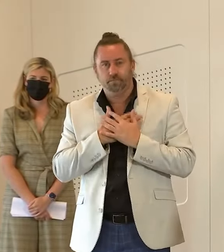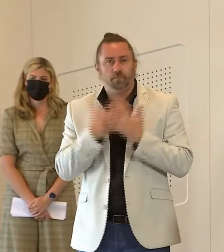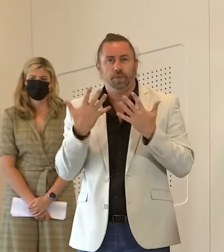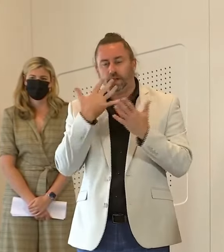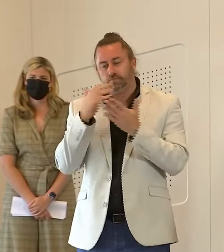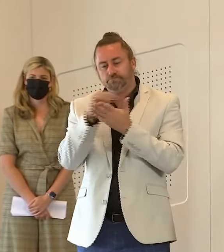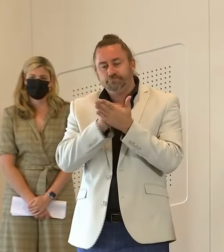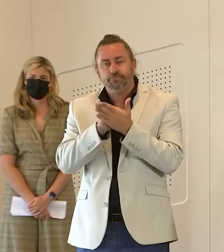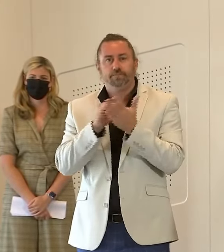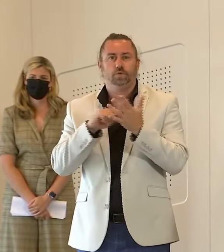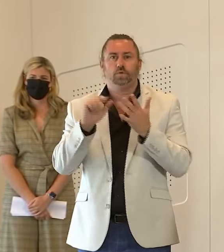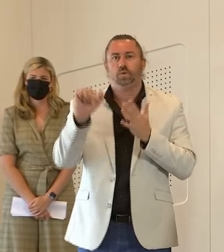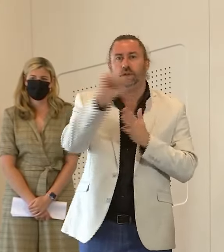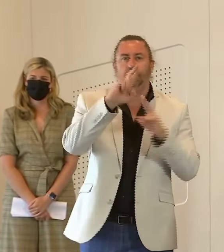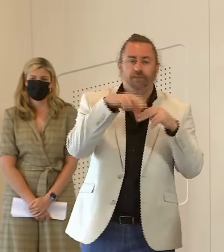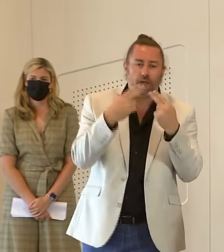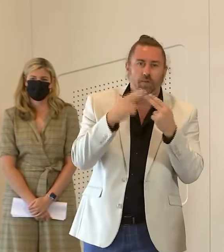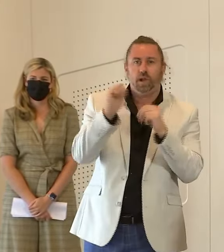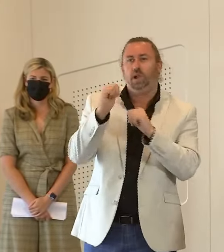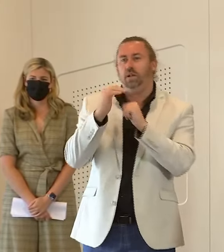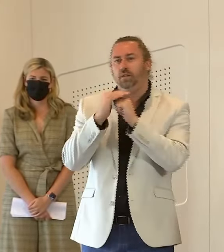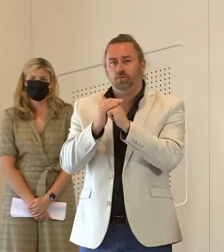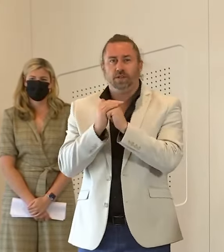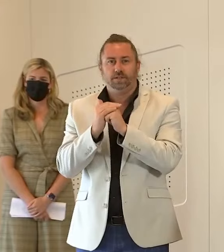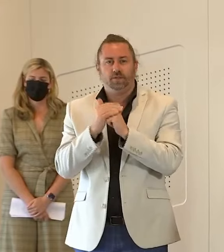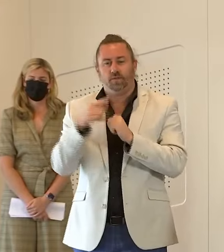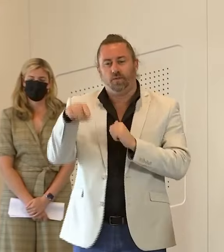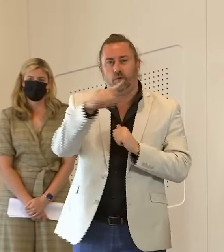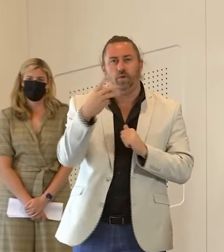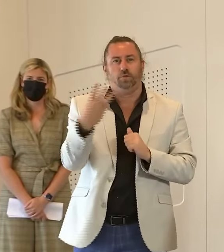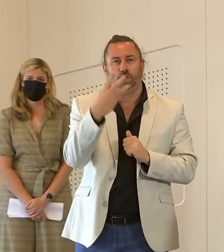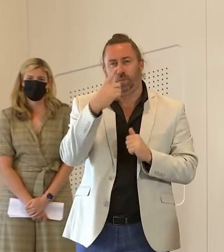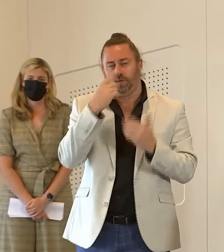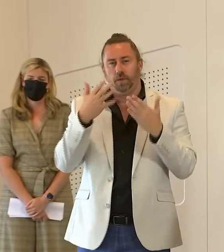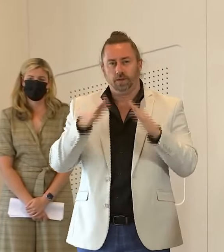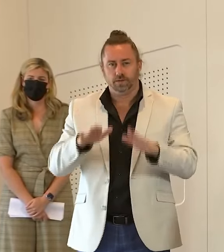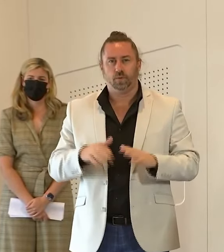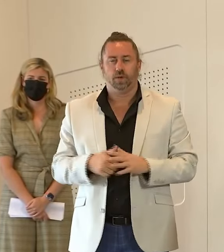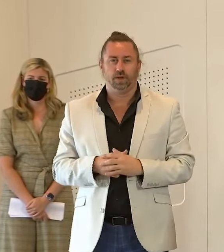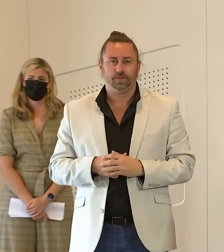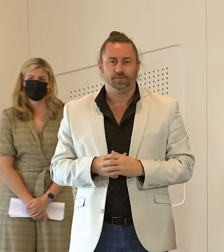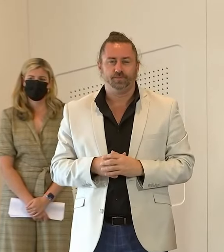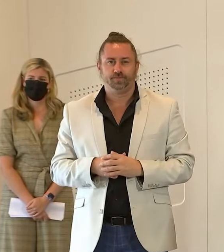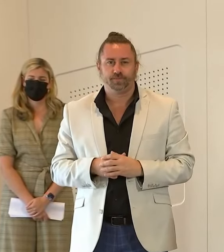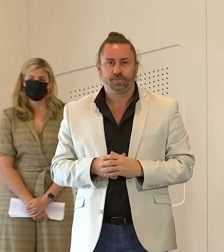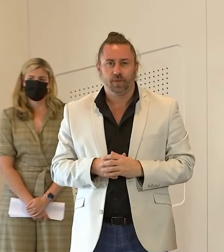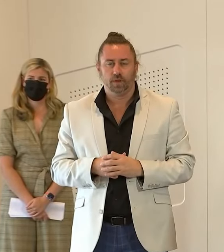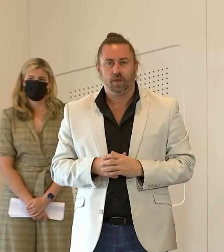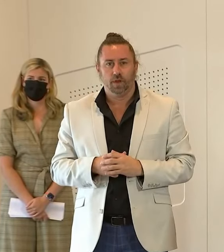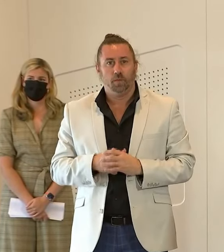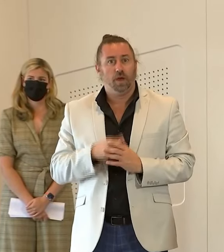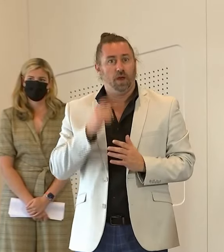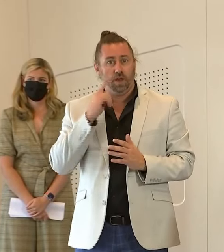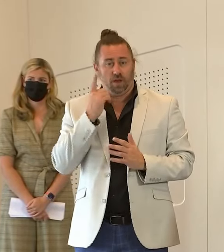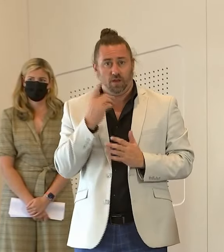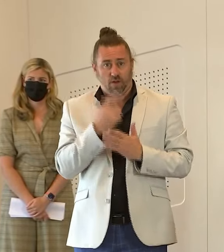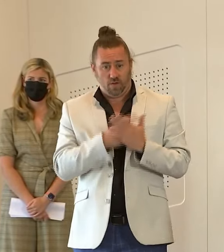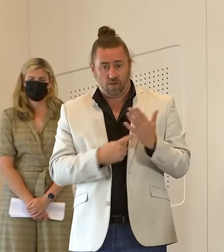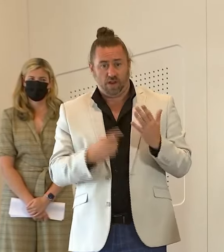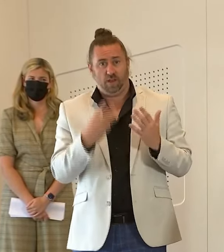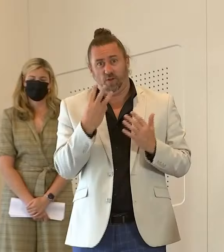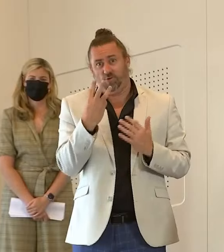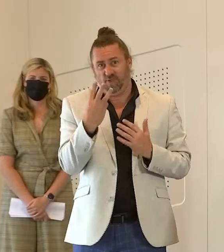our condolences to the families. It's heartening to think though that the the numbers initially are coming down so